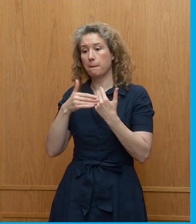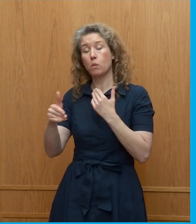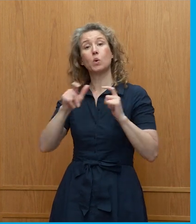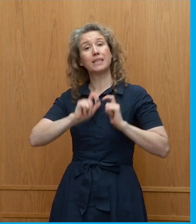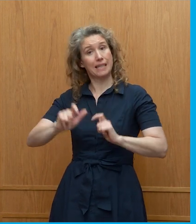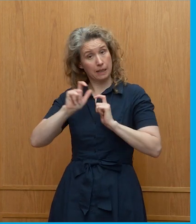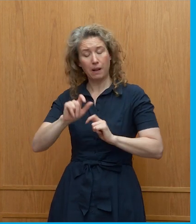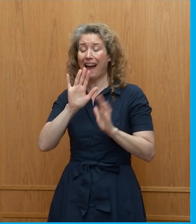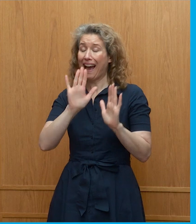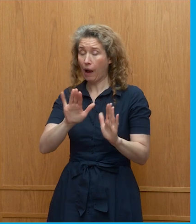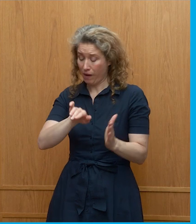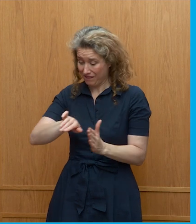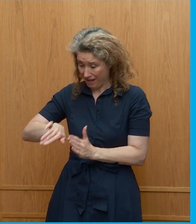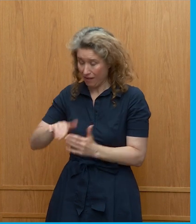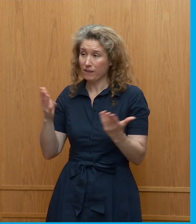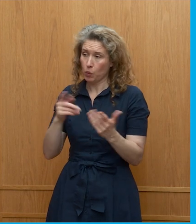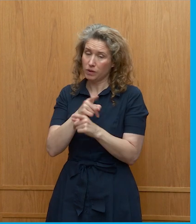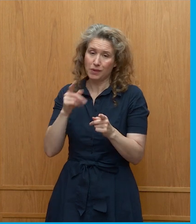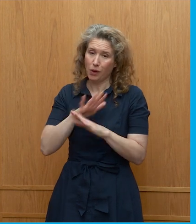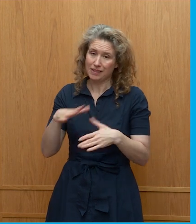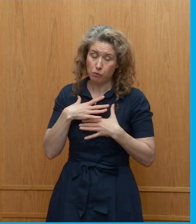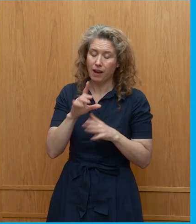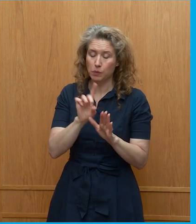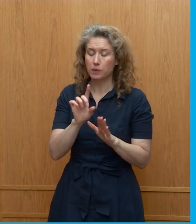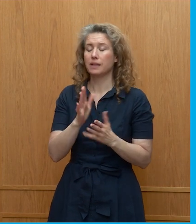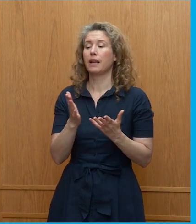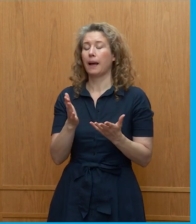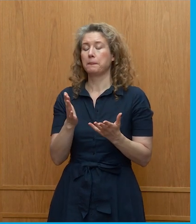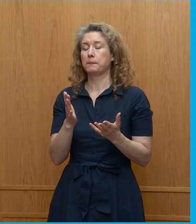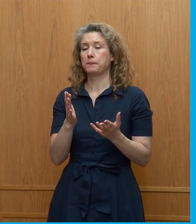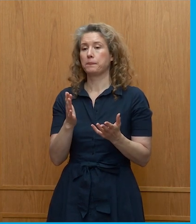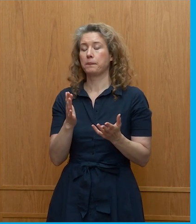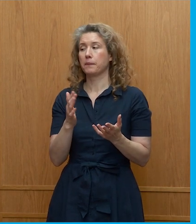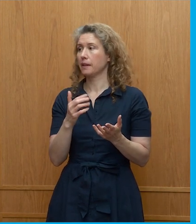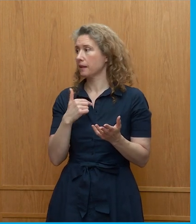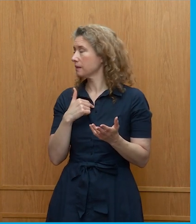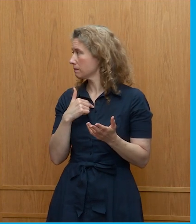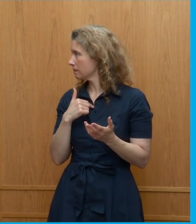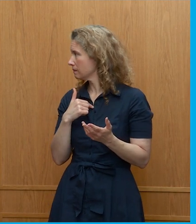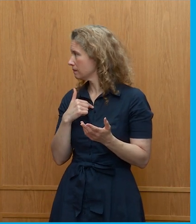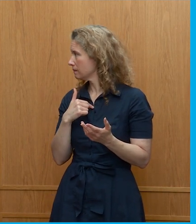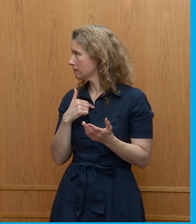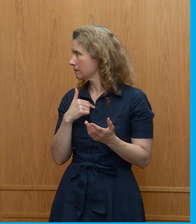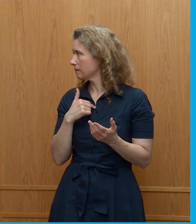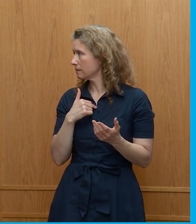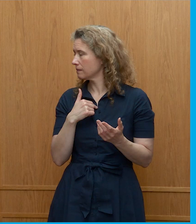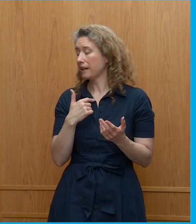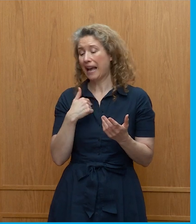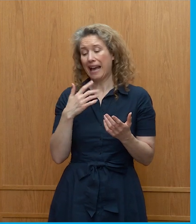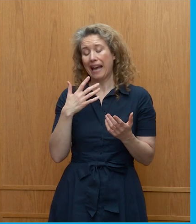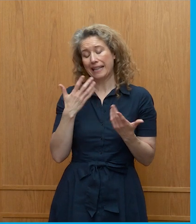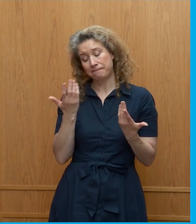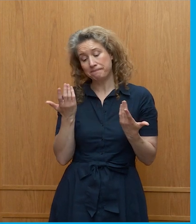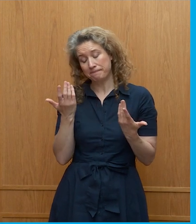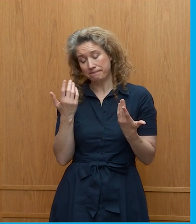however it will come as no surprise that um I need to um address the fact that the